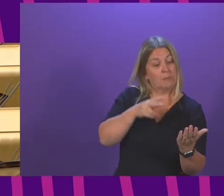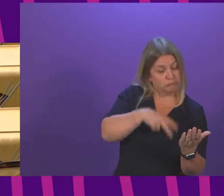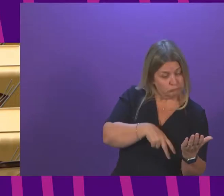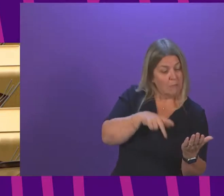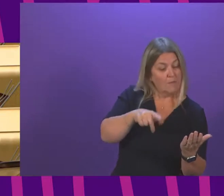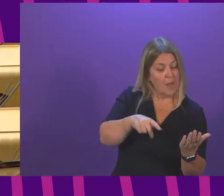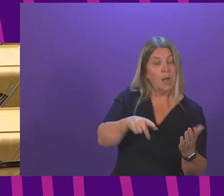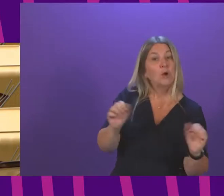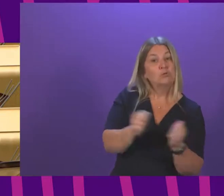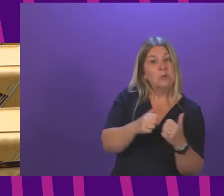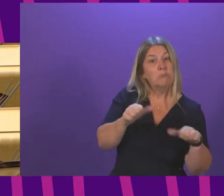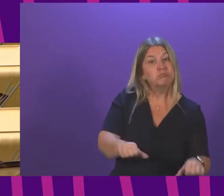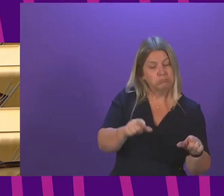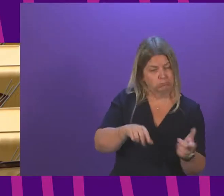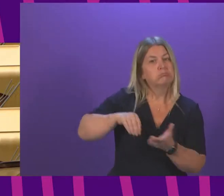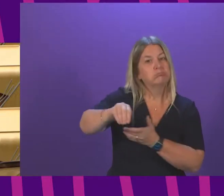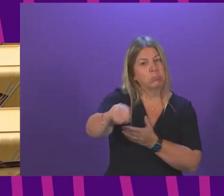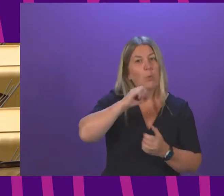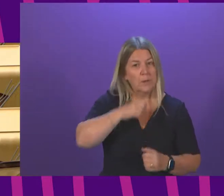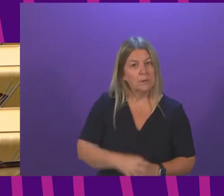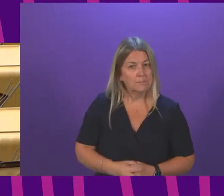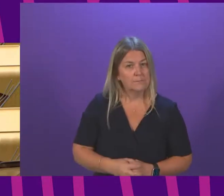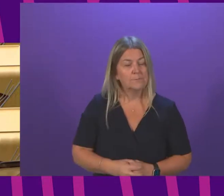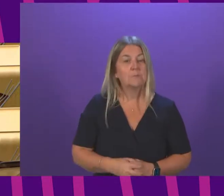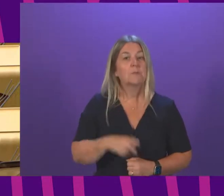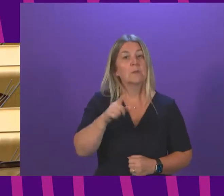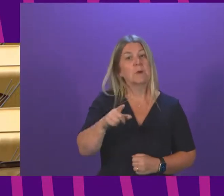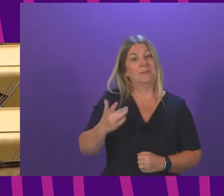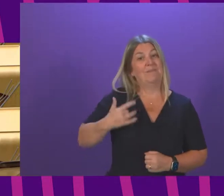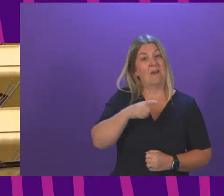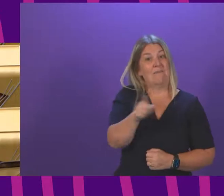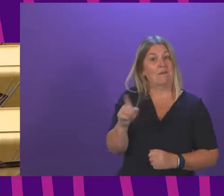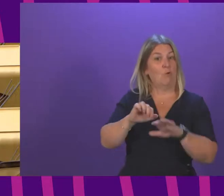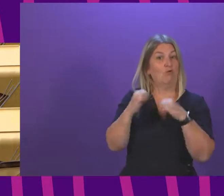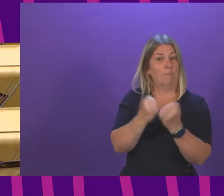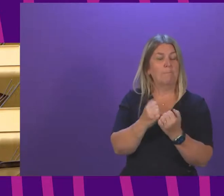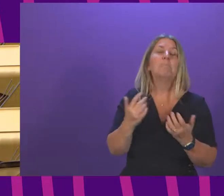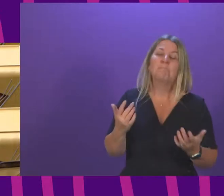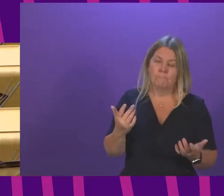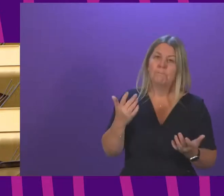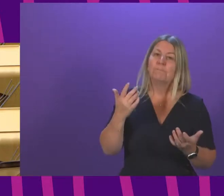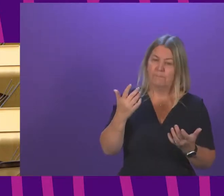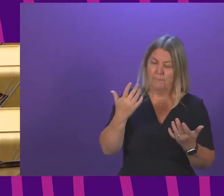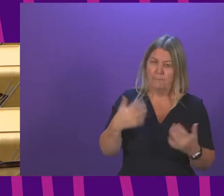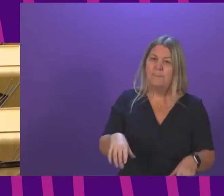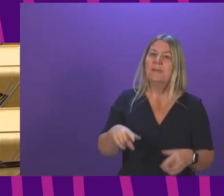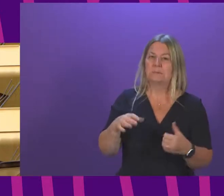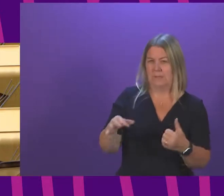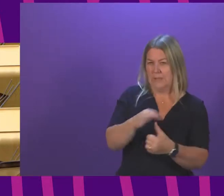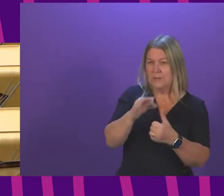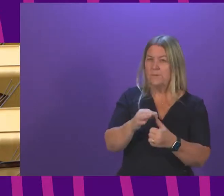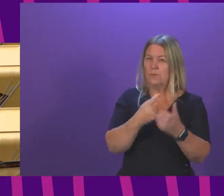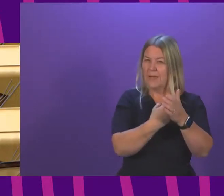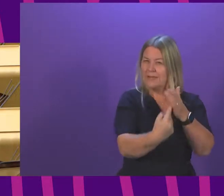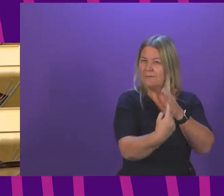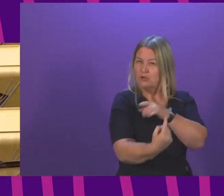these payments. And in relation to the Survivor Forum, various steps have been taken to interview individuals